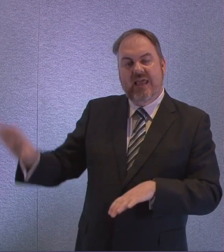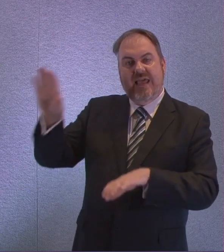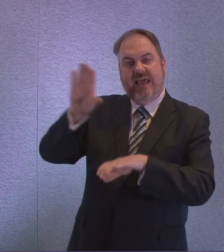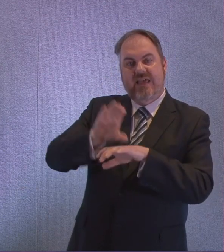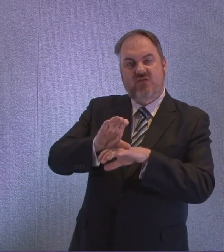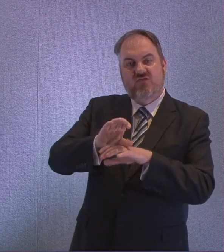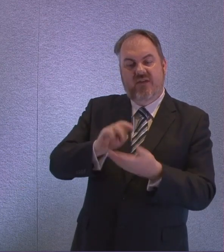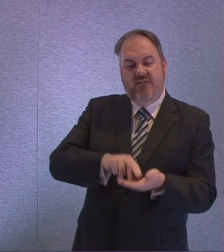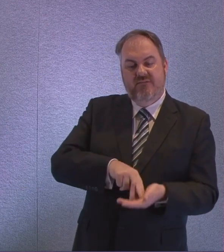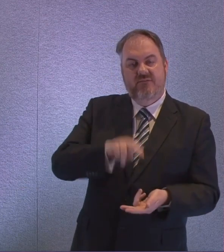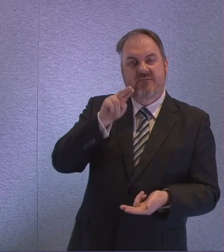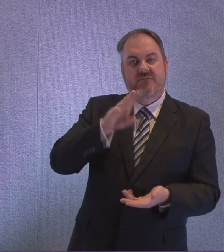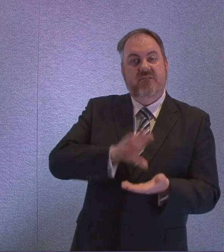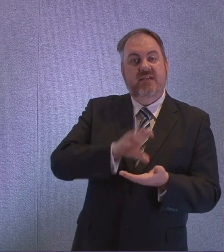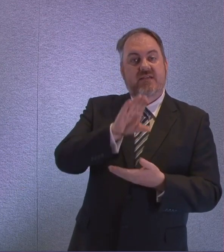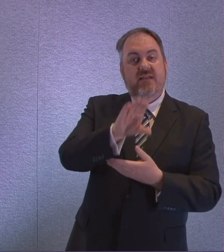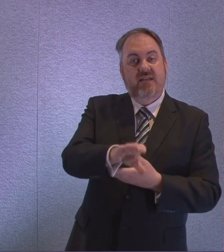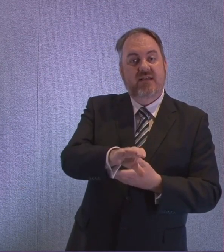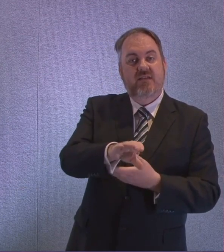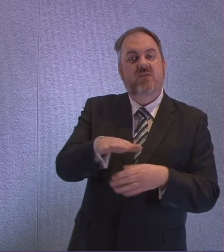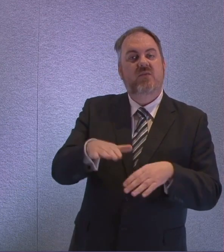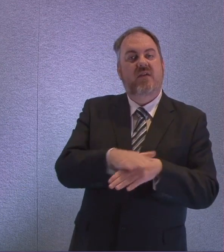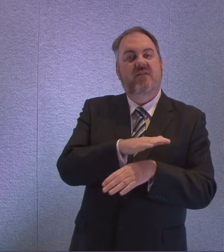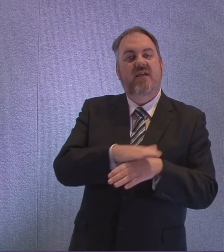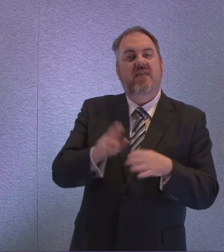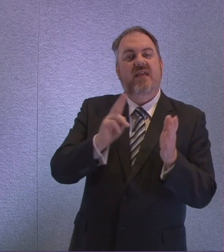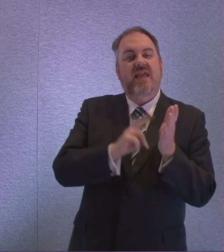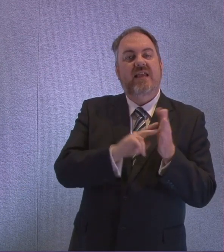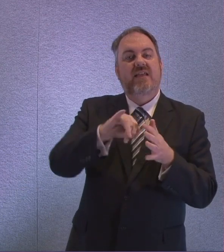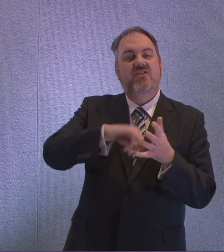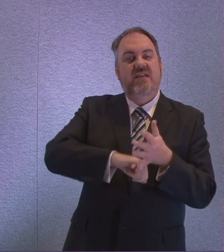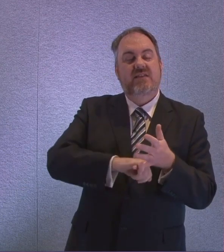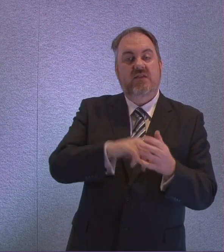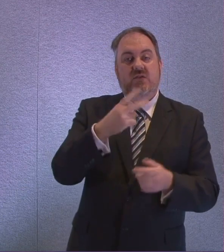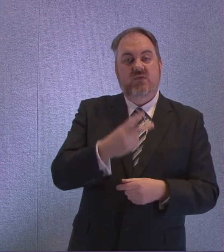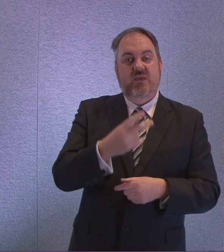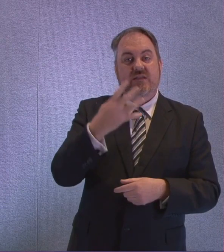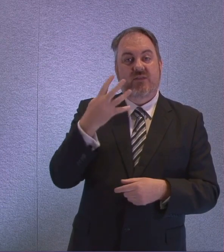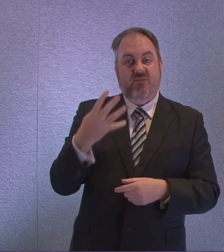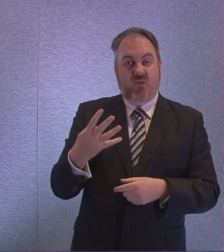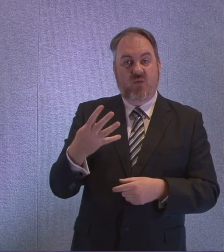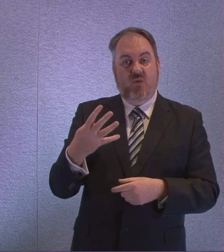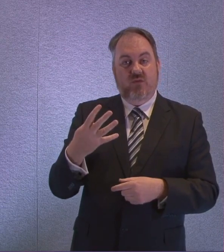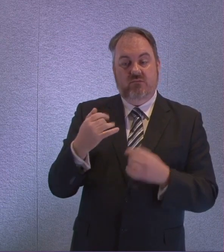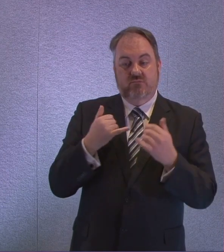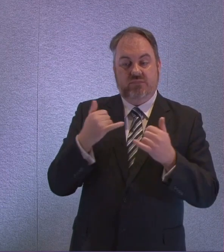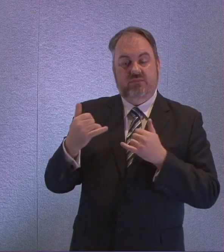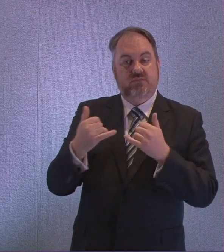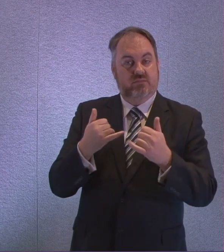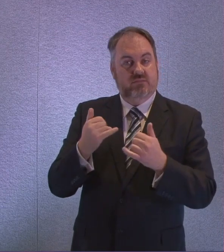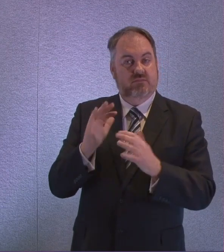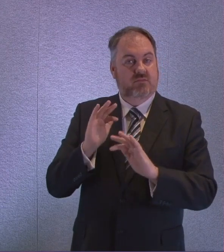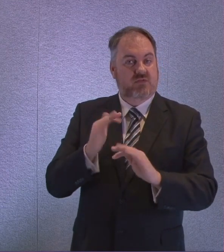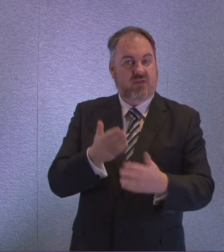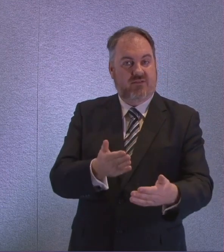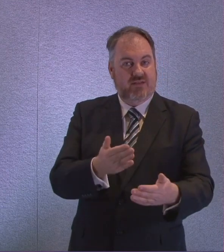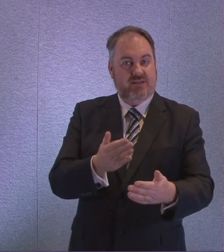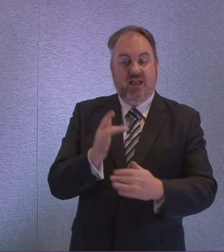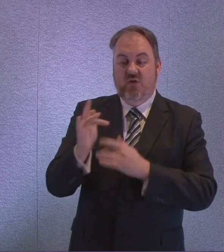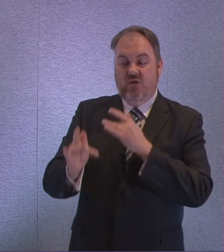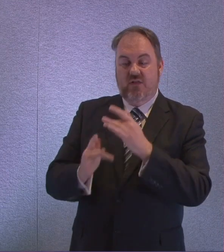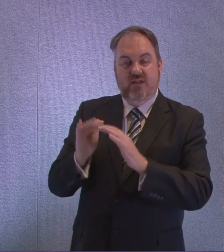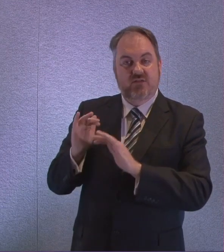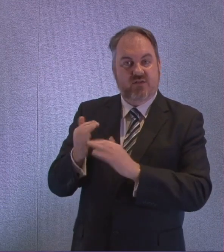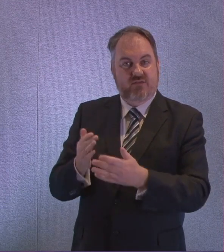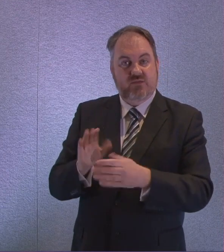expand for example the NHS 24 phone and online services that people can access we gave additional funding